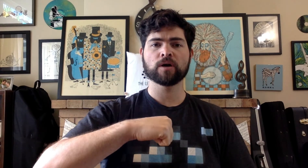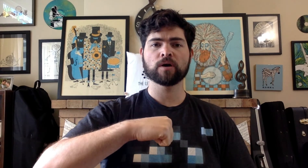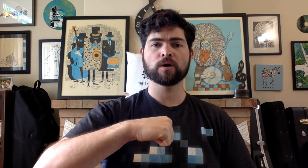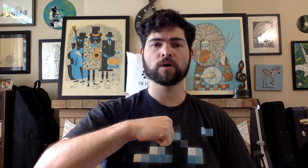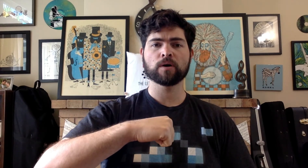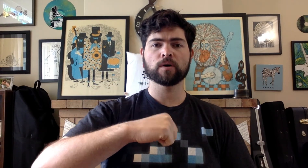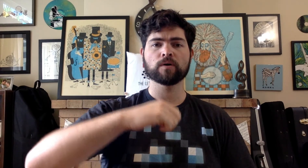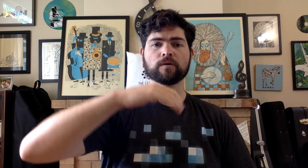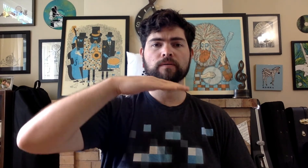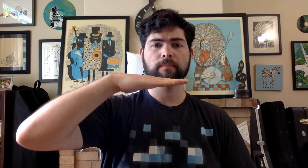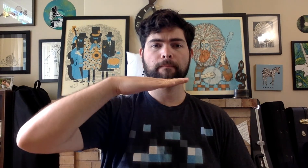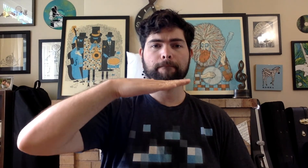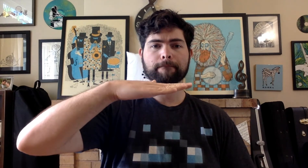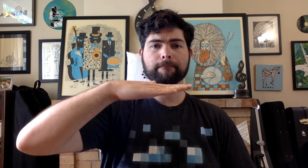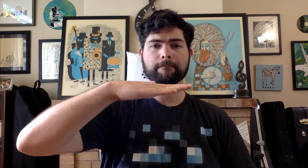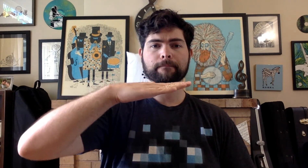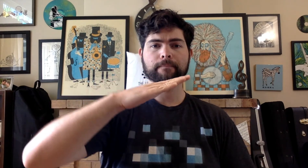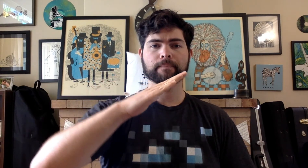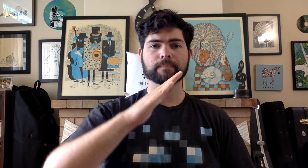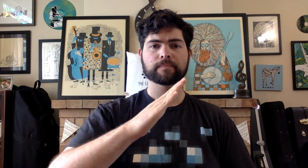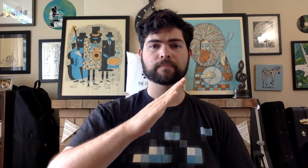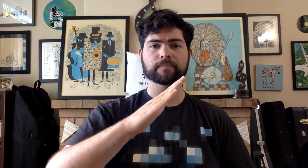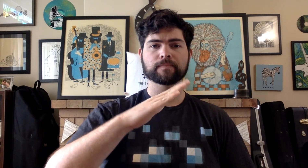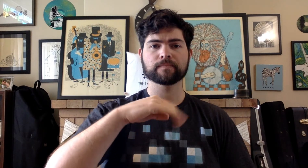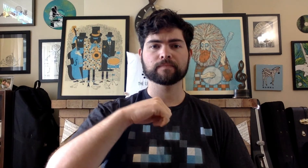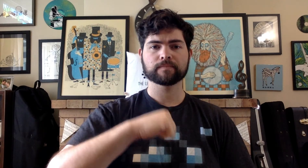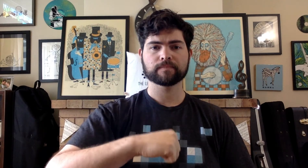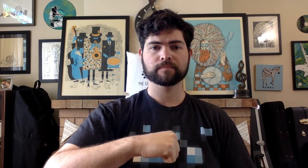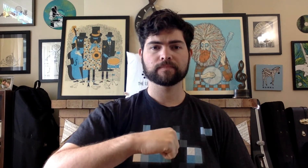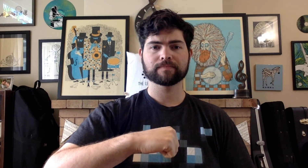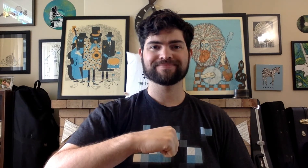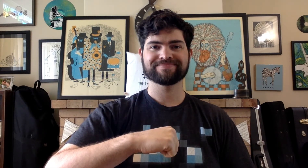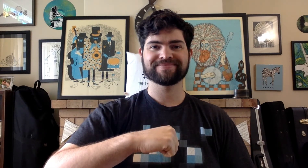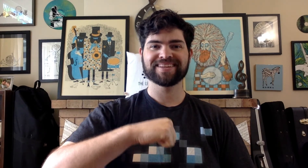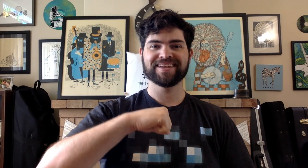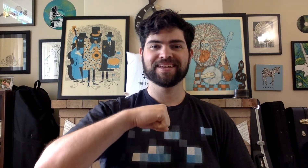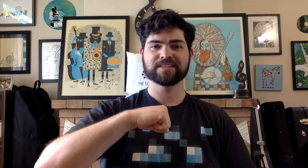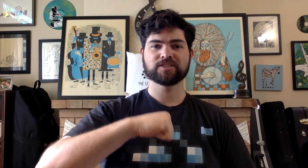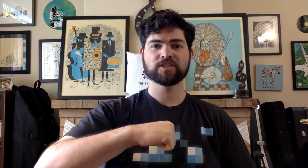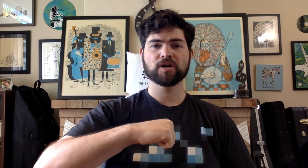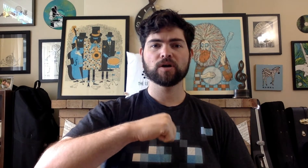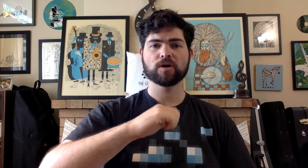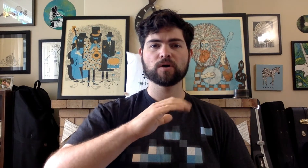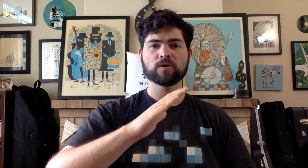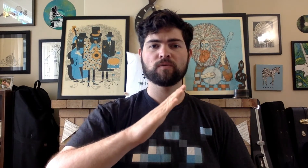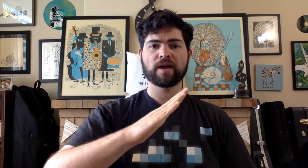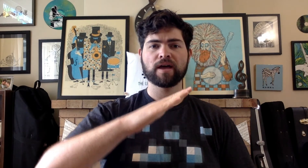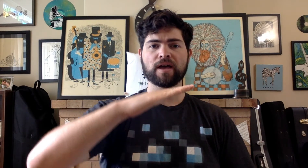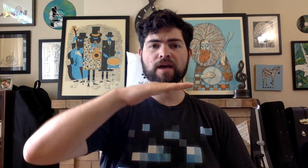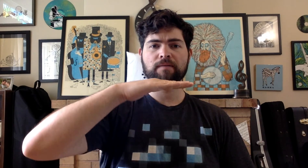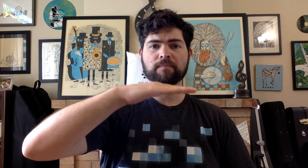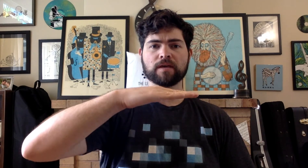do re mi